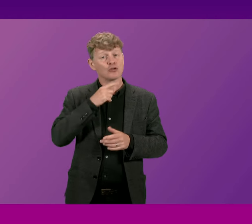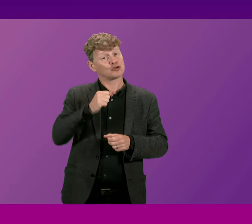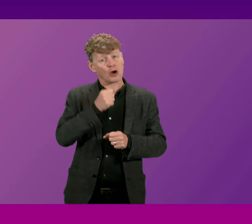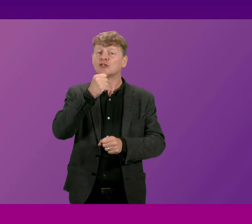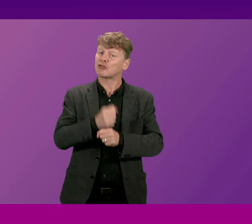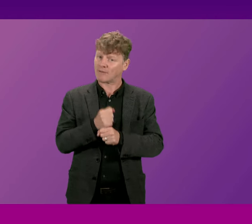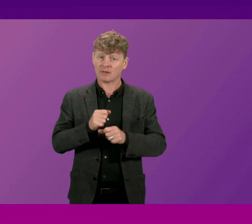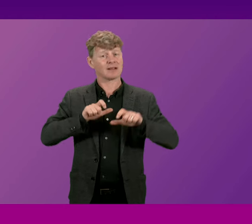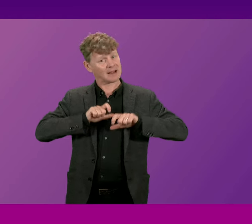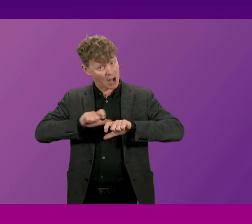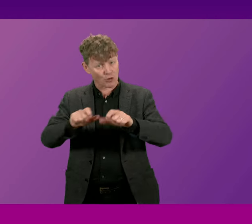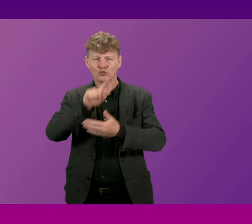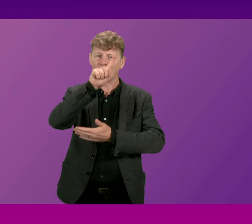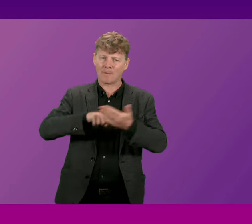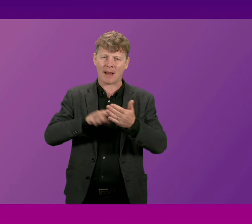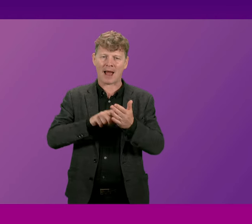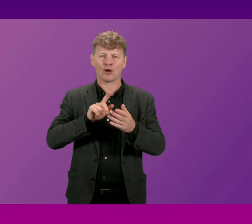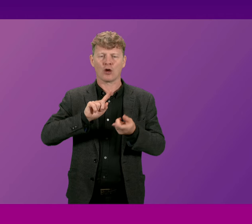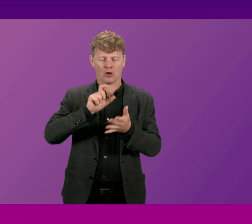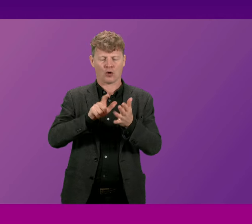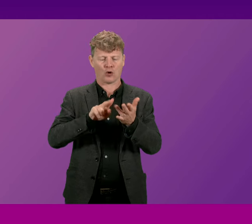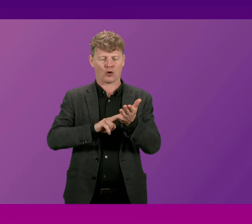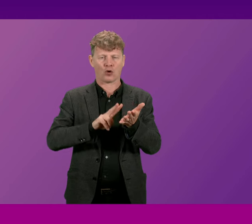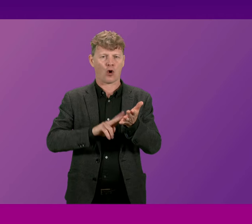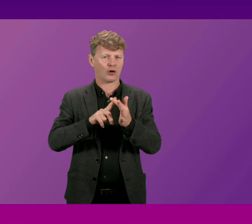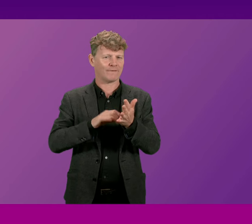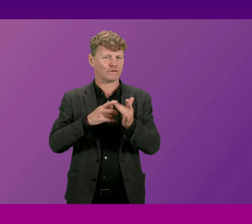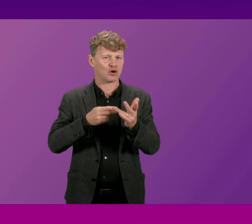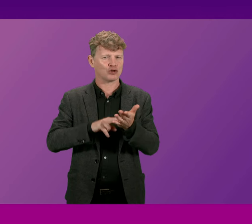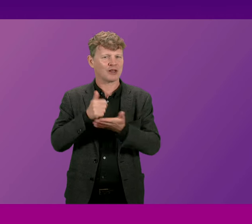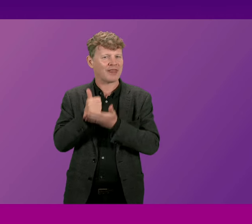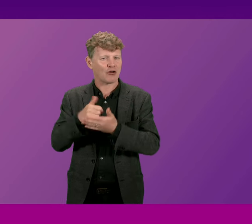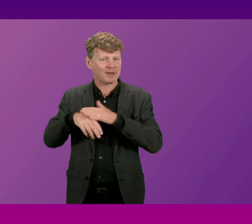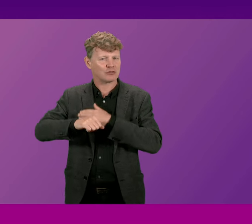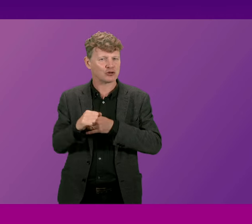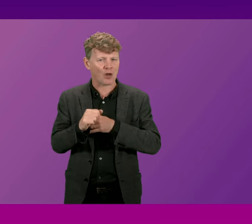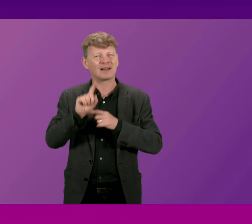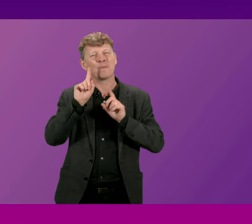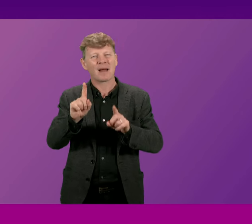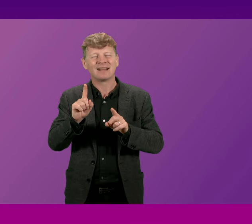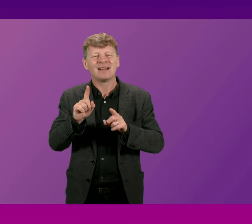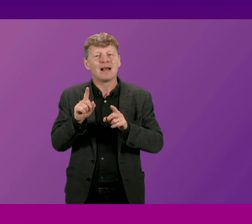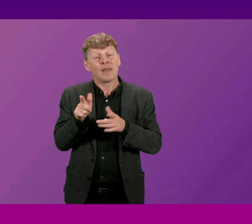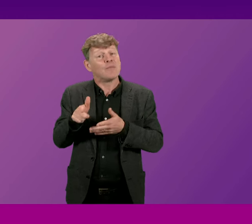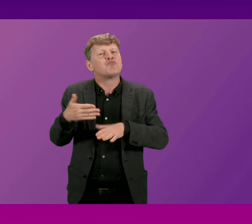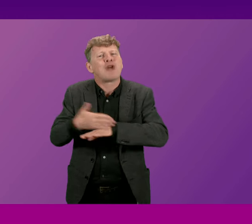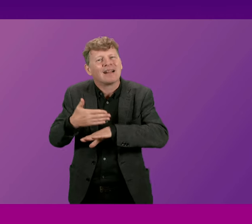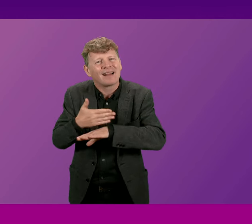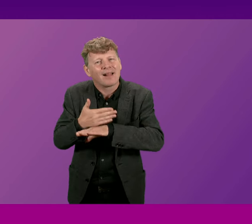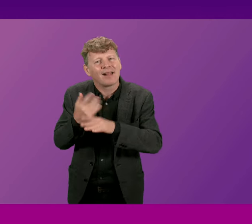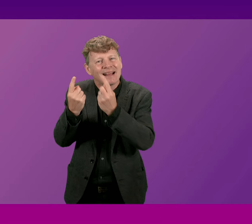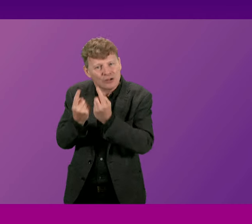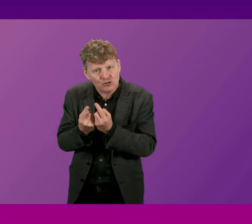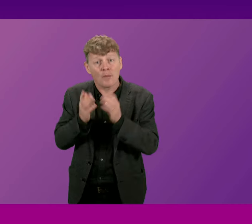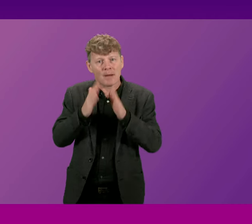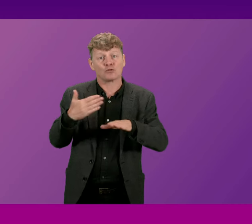legislation to ban conversion therapy in Scotland but we think it's a pragmatic step to take to work